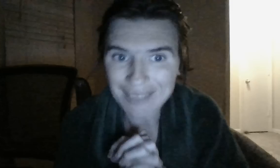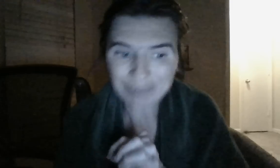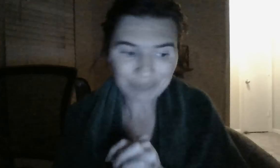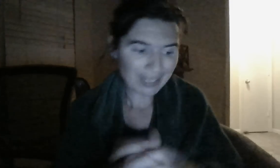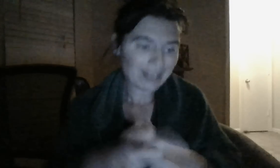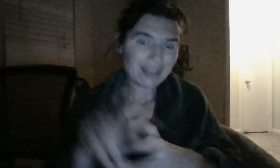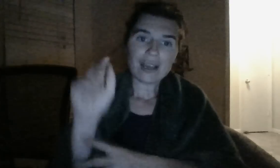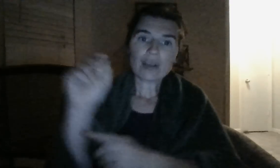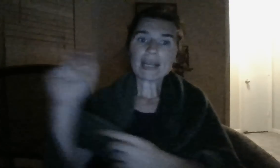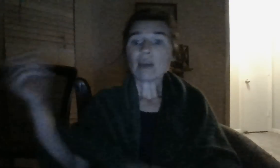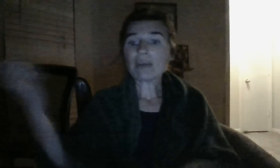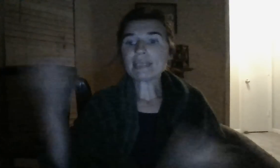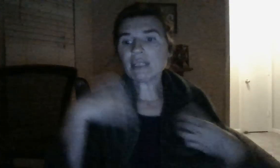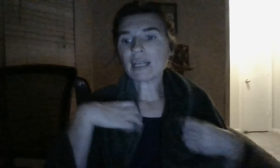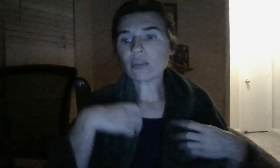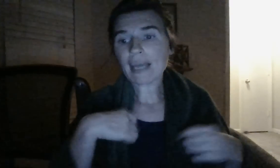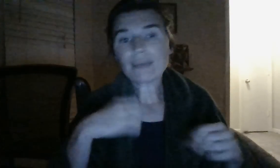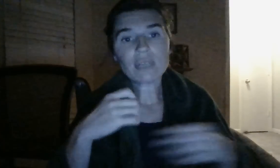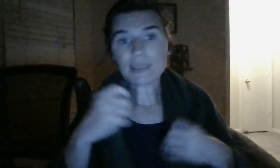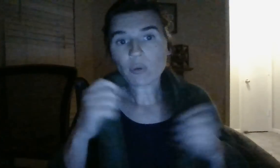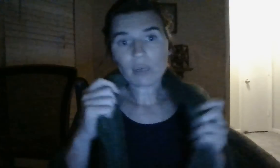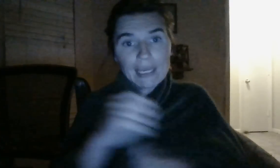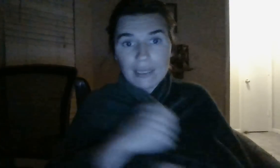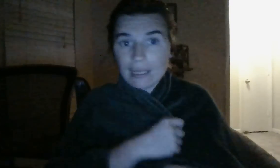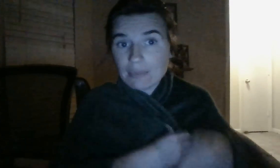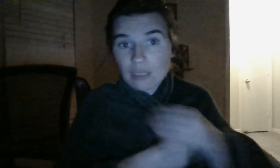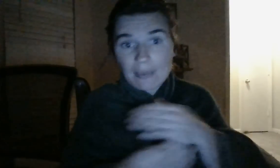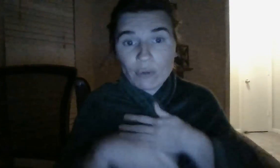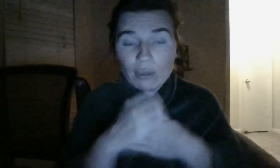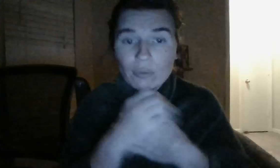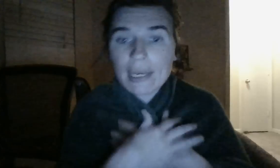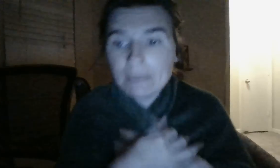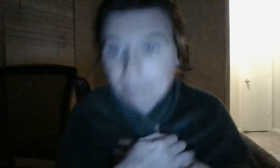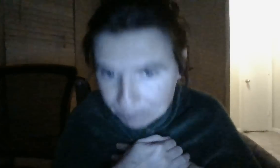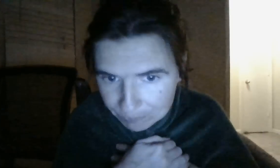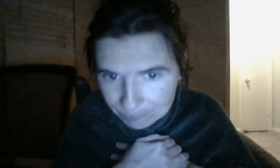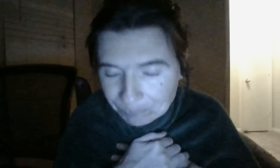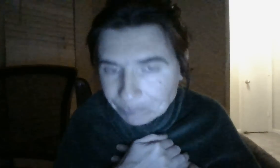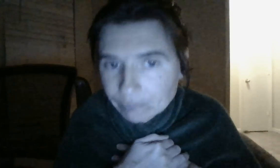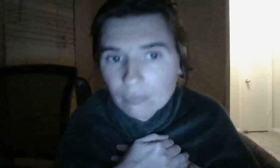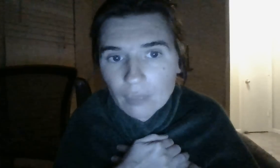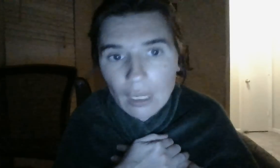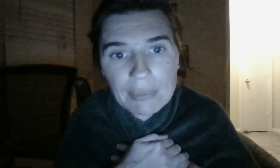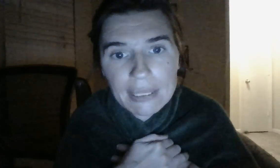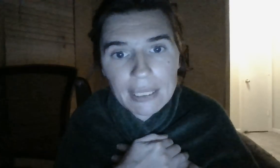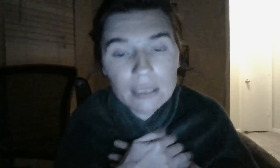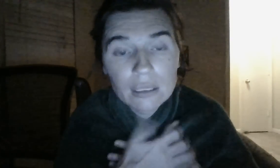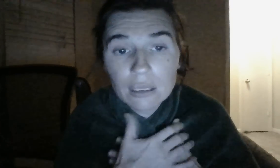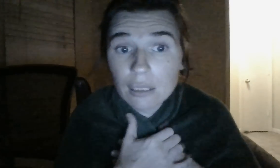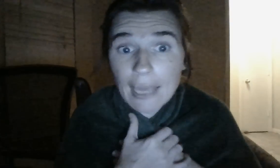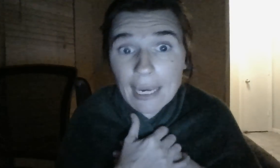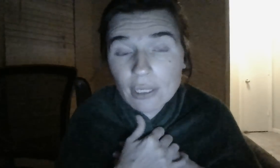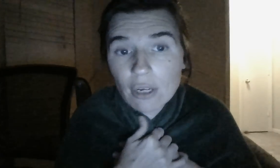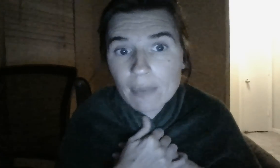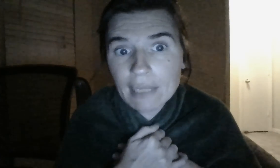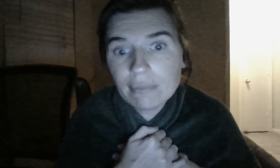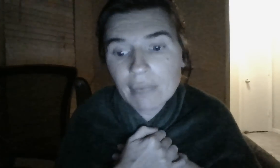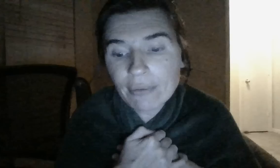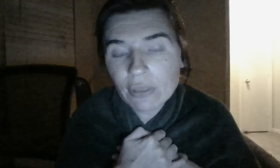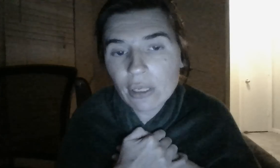saying. Okay, so I received another one. After this, I'm going to bed and I'm just being thrilled, okay? I was going to actually go to bed after the